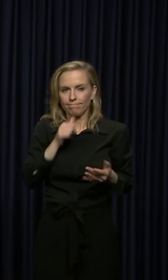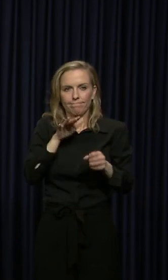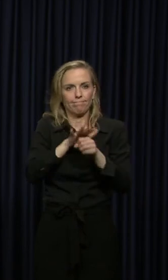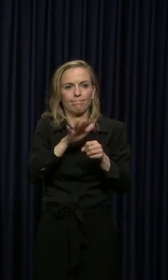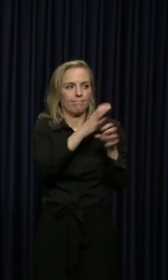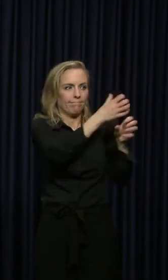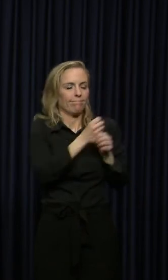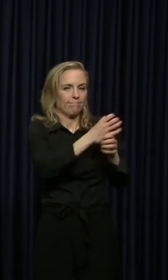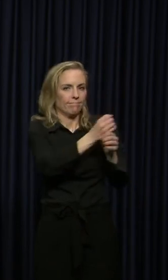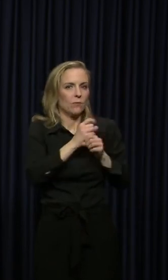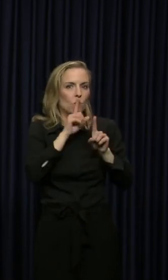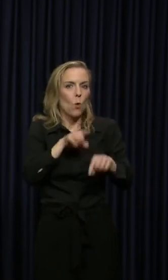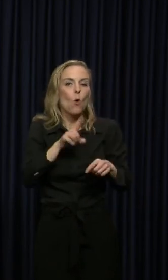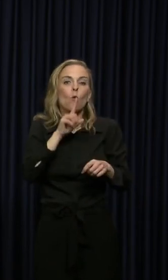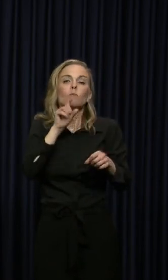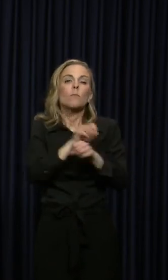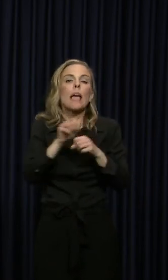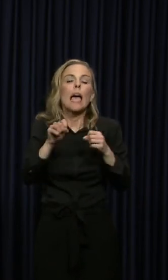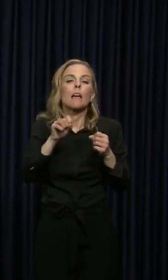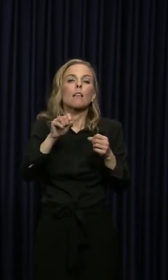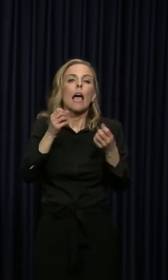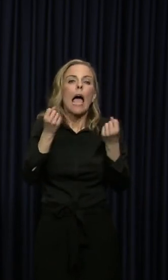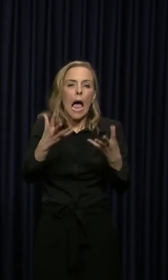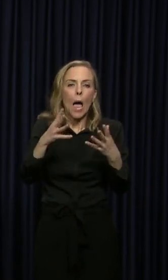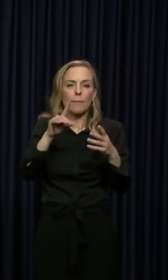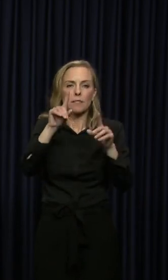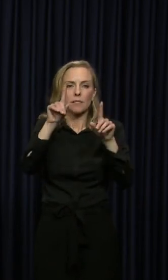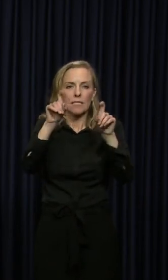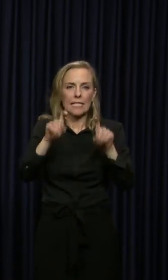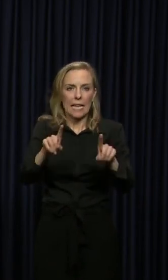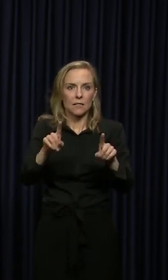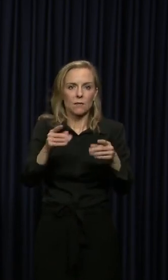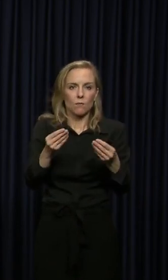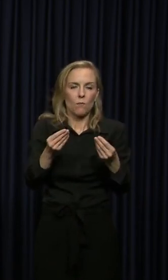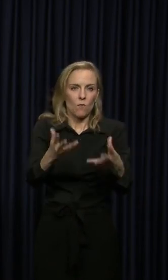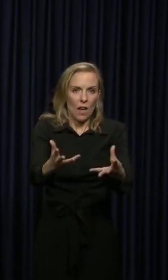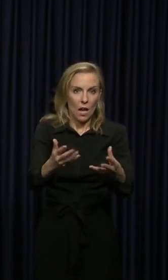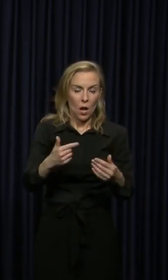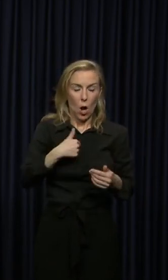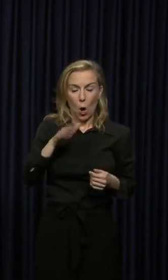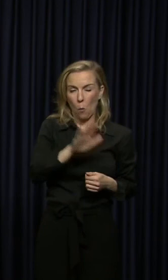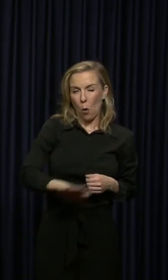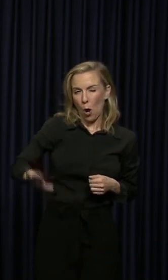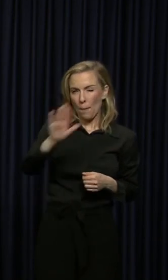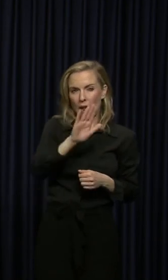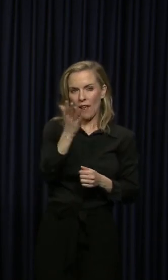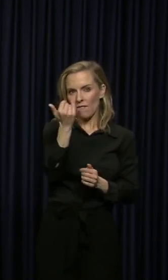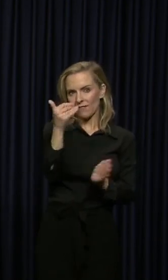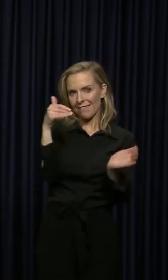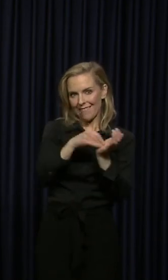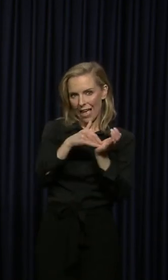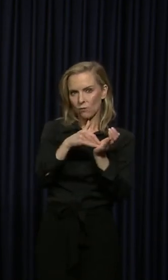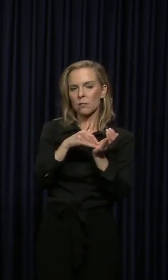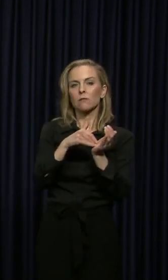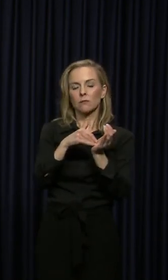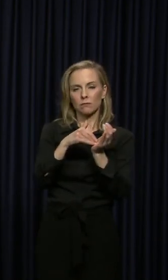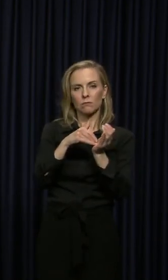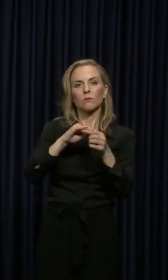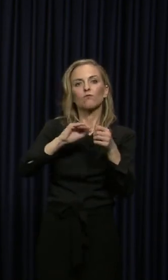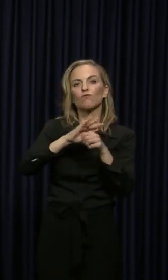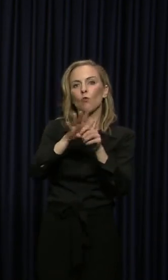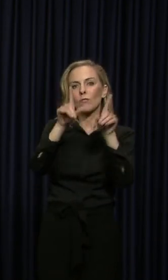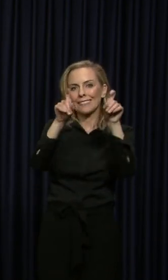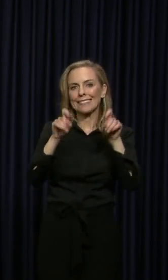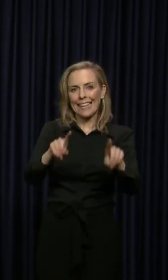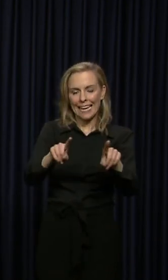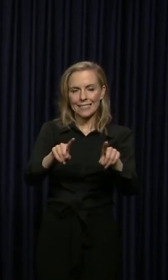back and we're working on it. I'm frustrated too. Our approximation is that we've had about 15,000, uh, tests in